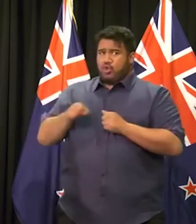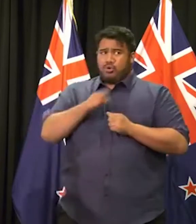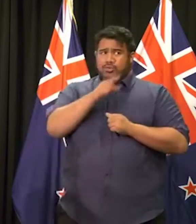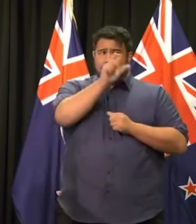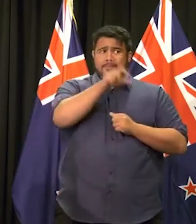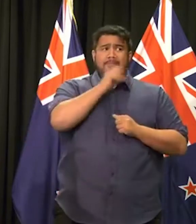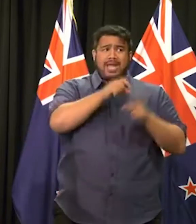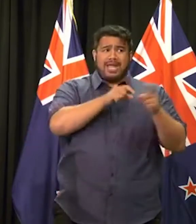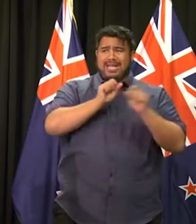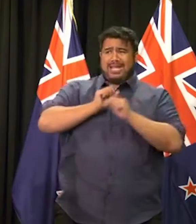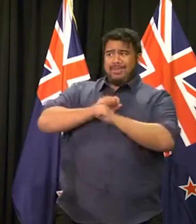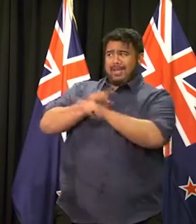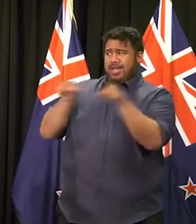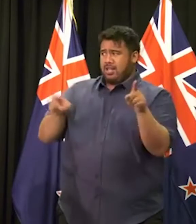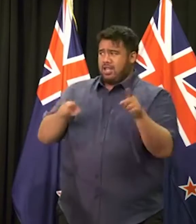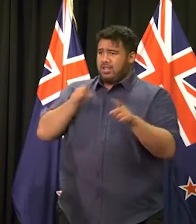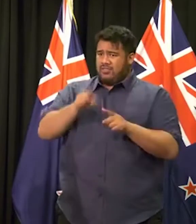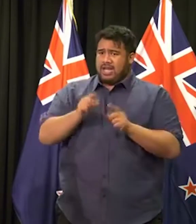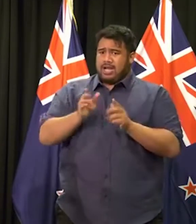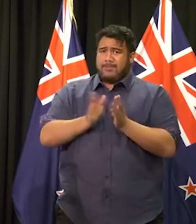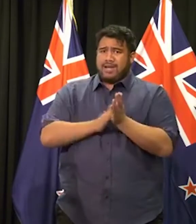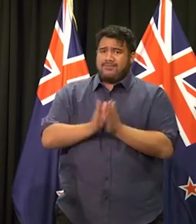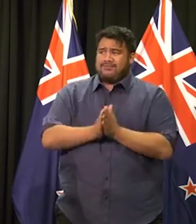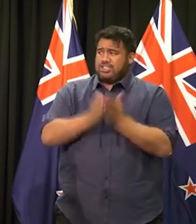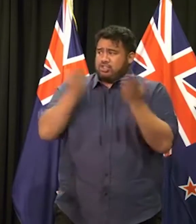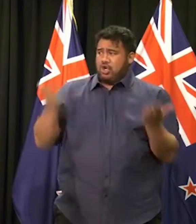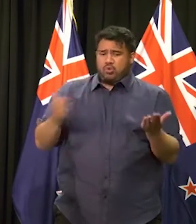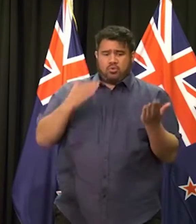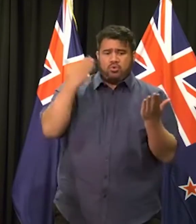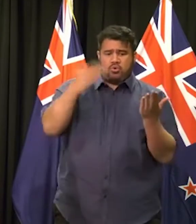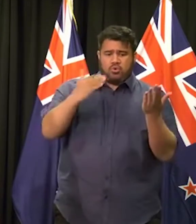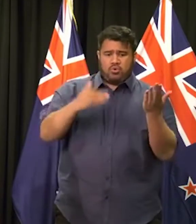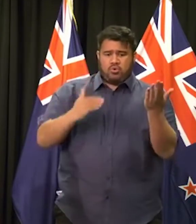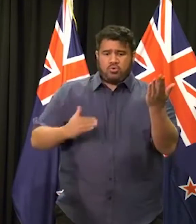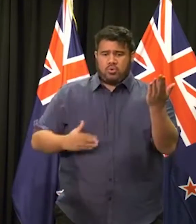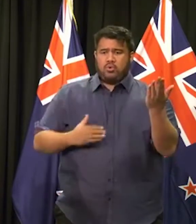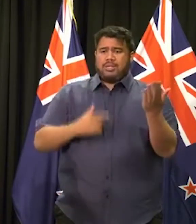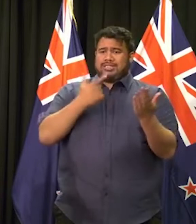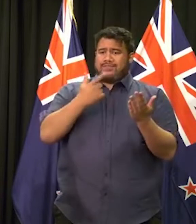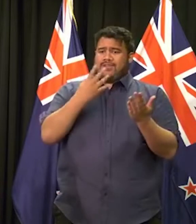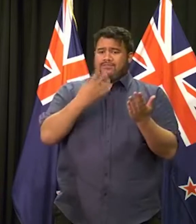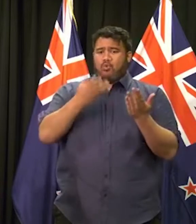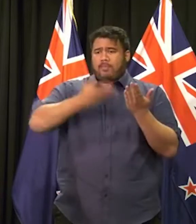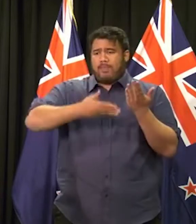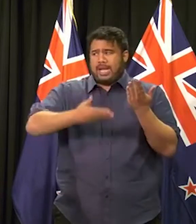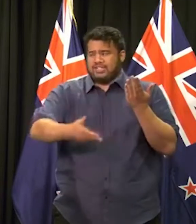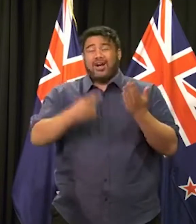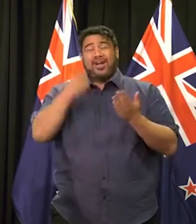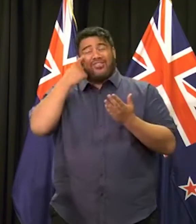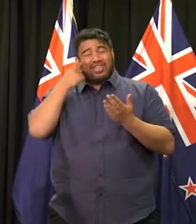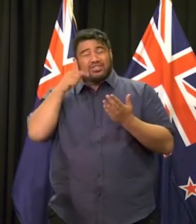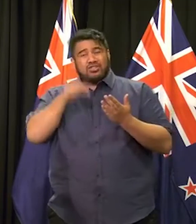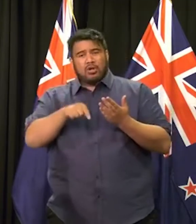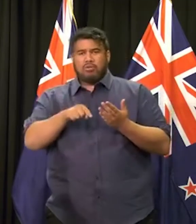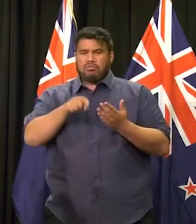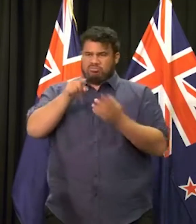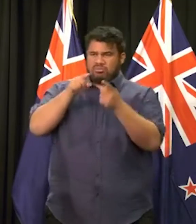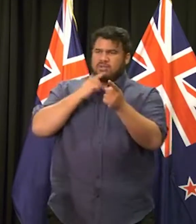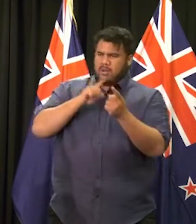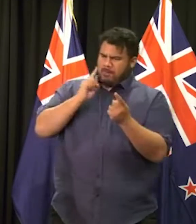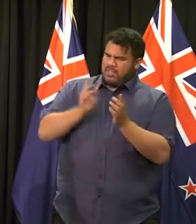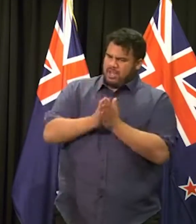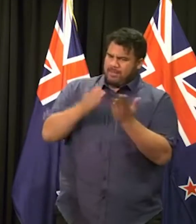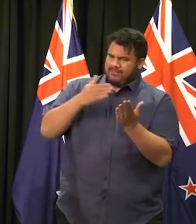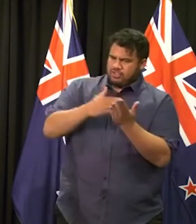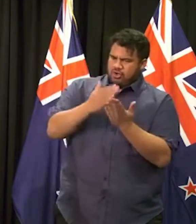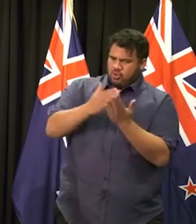I believe so. That has details of the attack sites in it? Uh, I would need to verify if that is indeed the case, but my understanding is